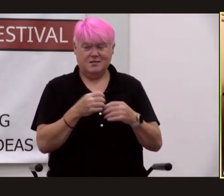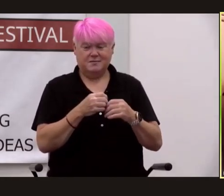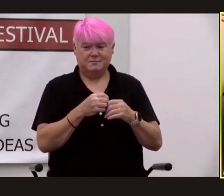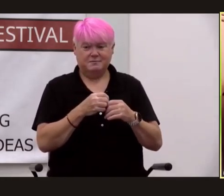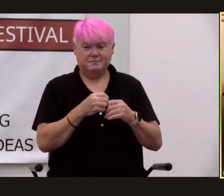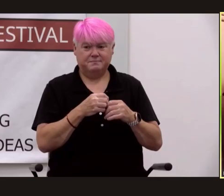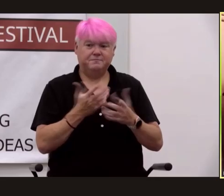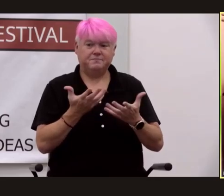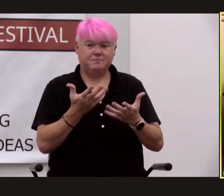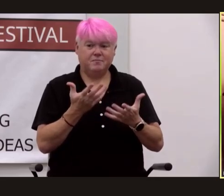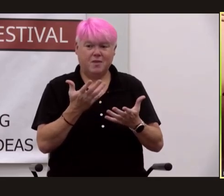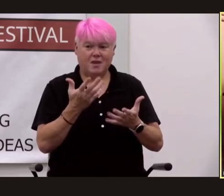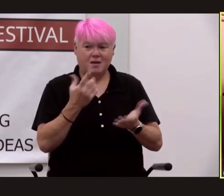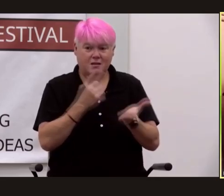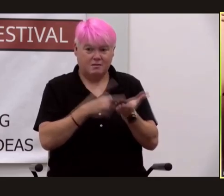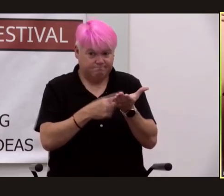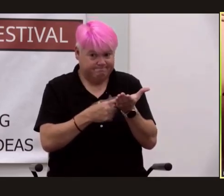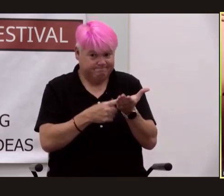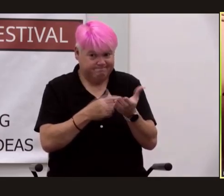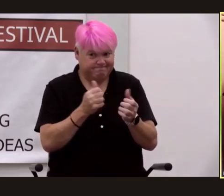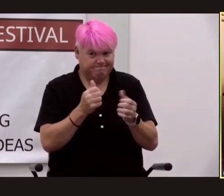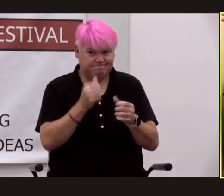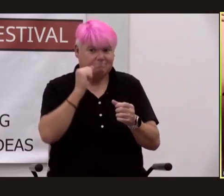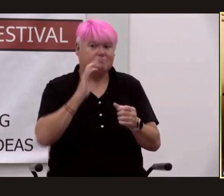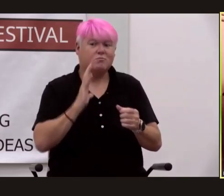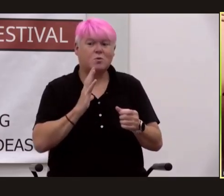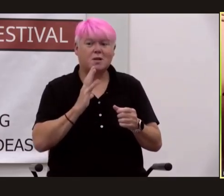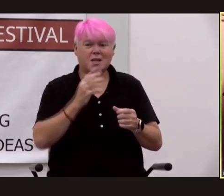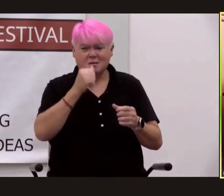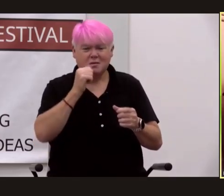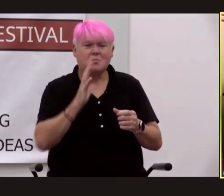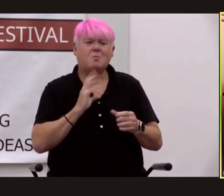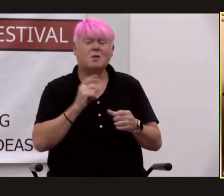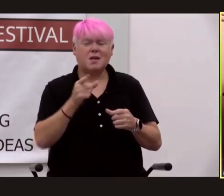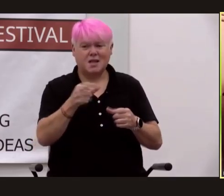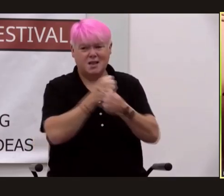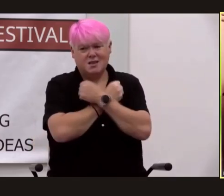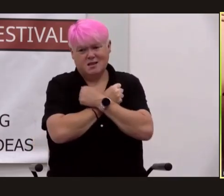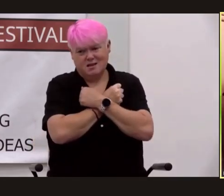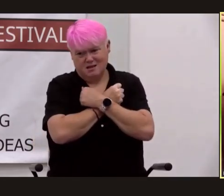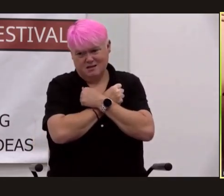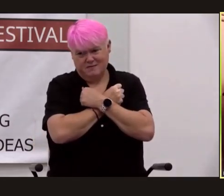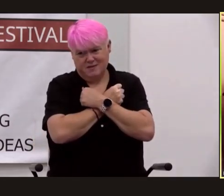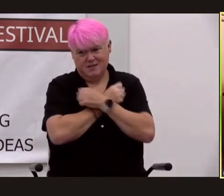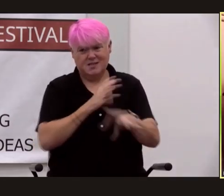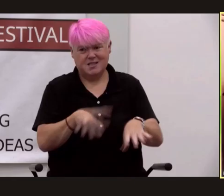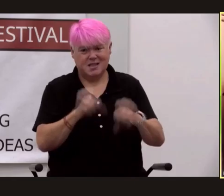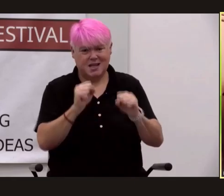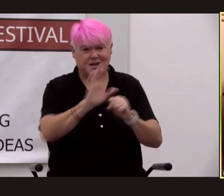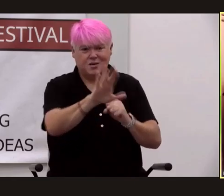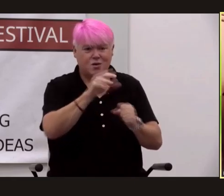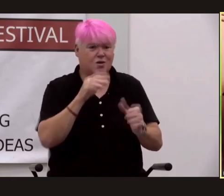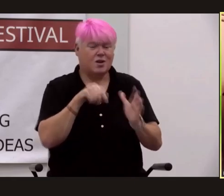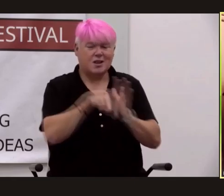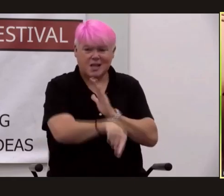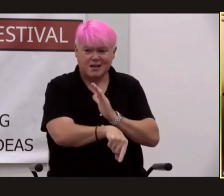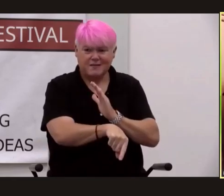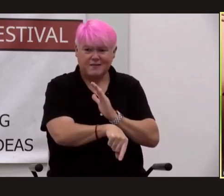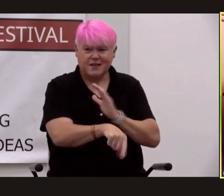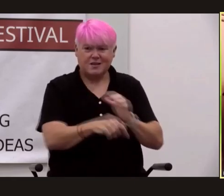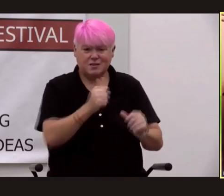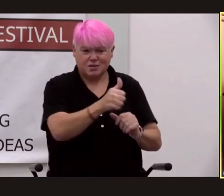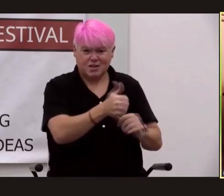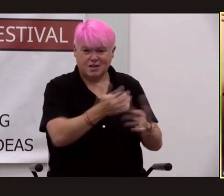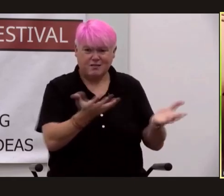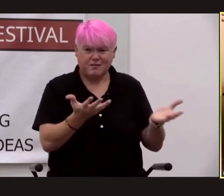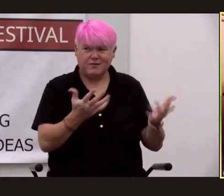conflicted woman the only woman he'd ever truly loved taking her life his heart felt like a crumpled up